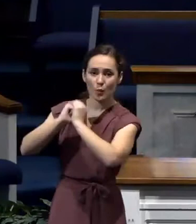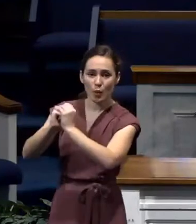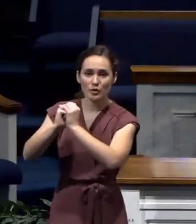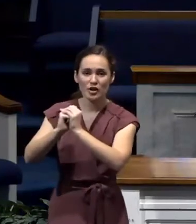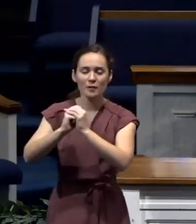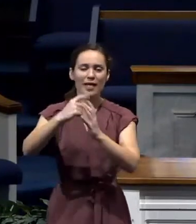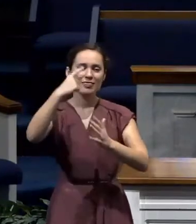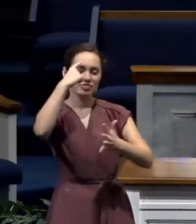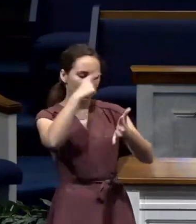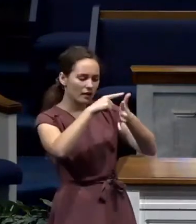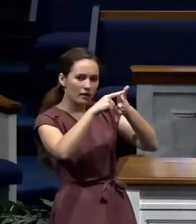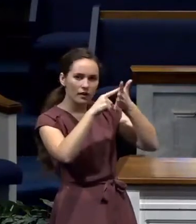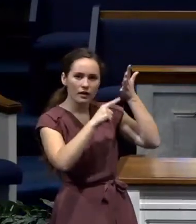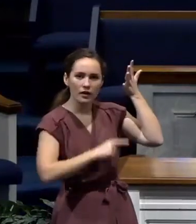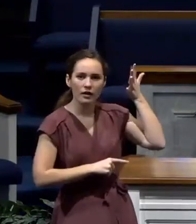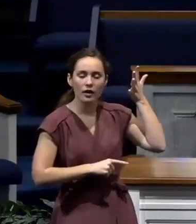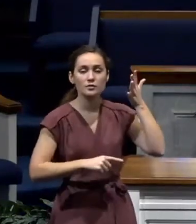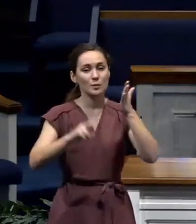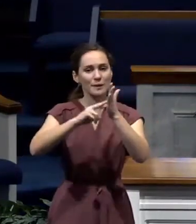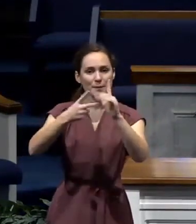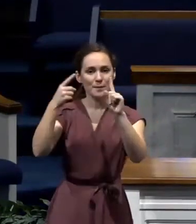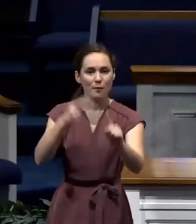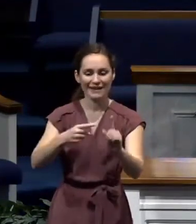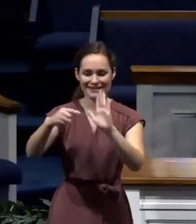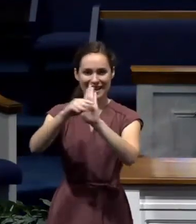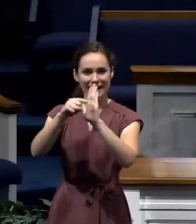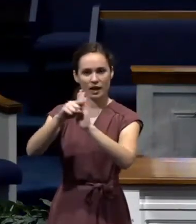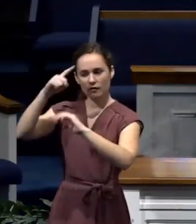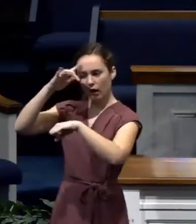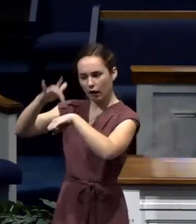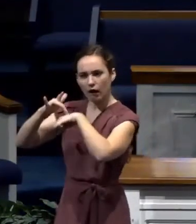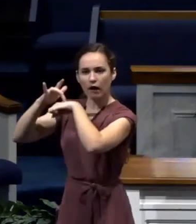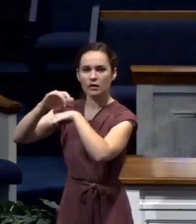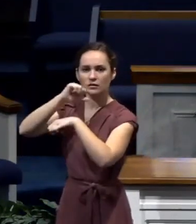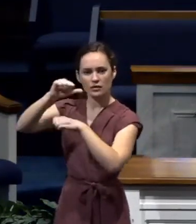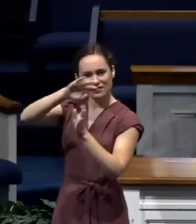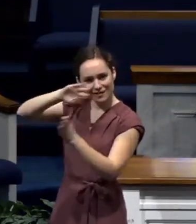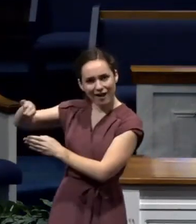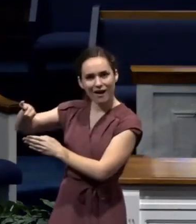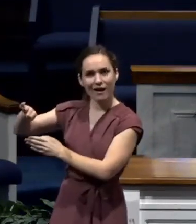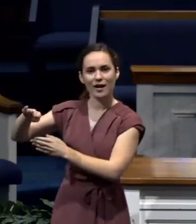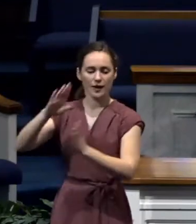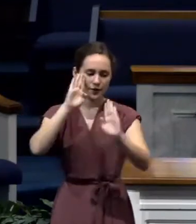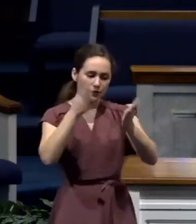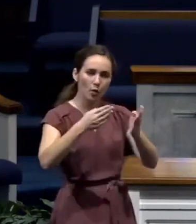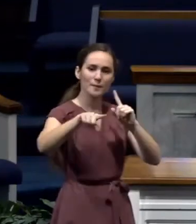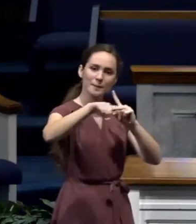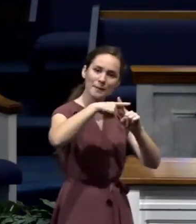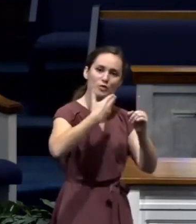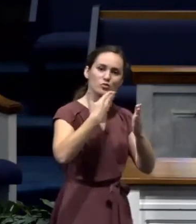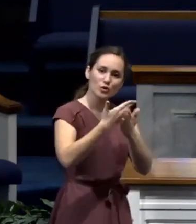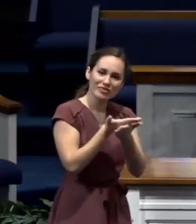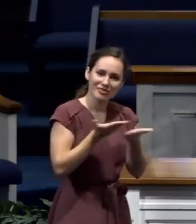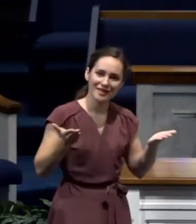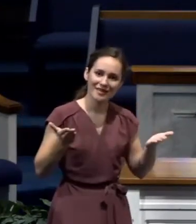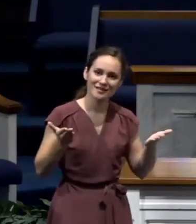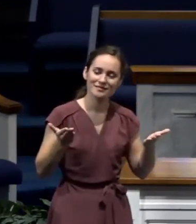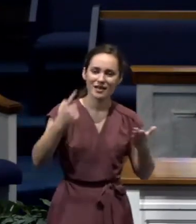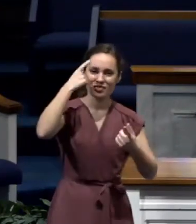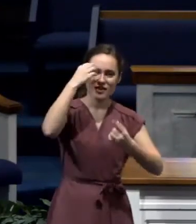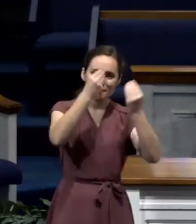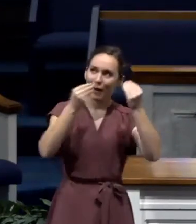dwell on negative thoughts. Think about the good things. Think about what God is doing.